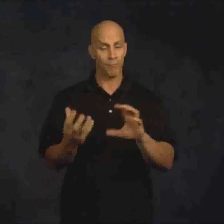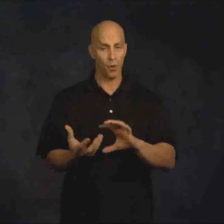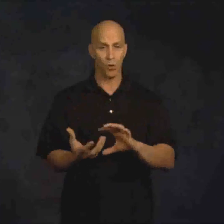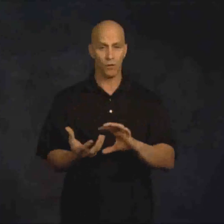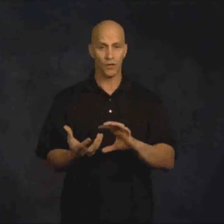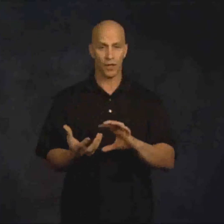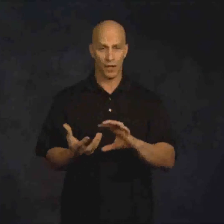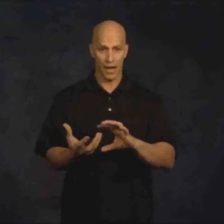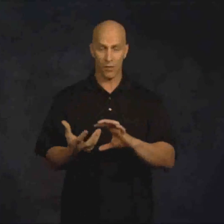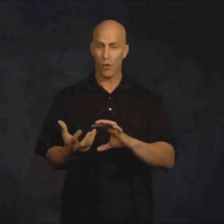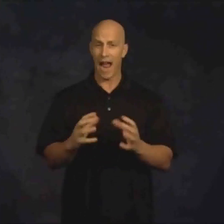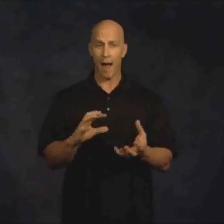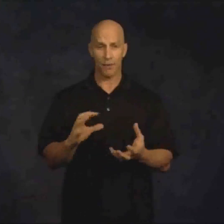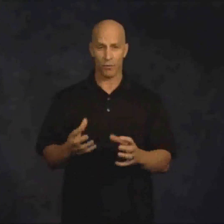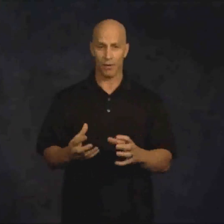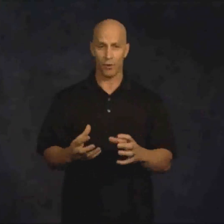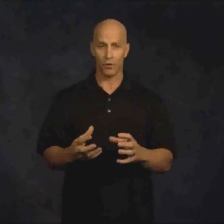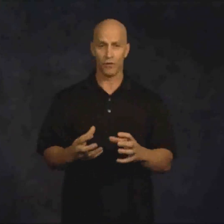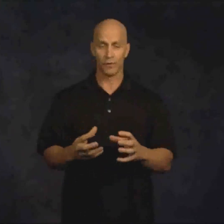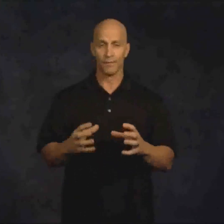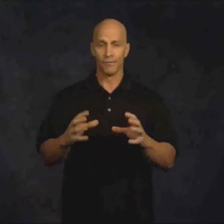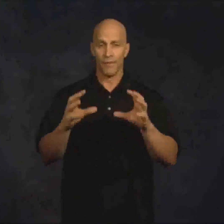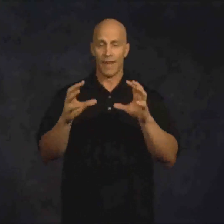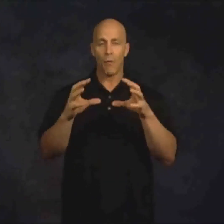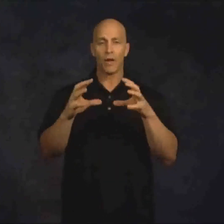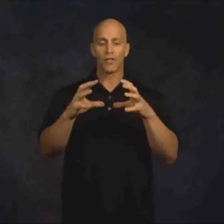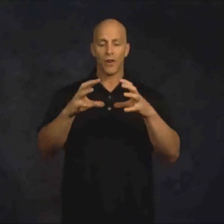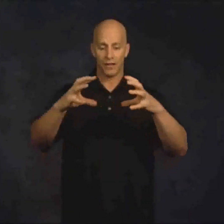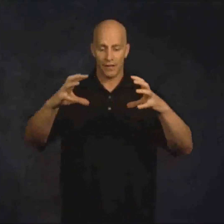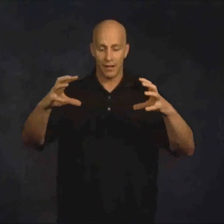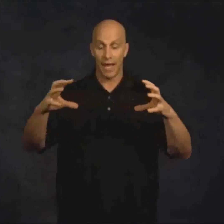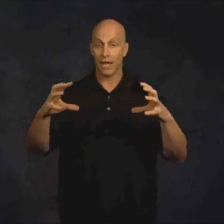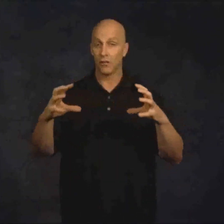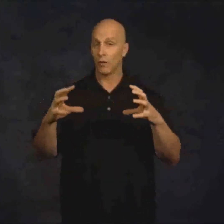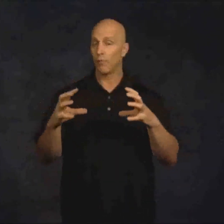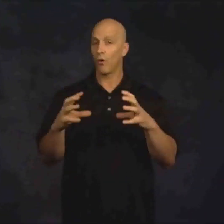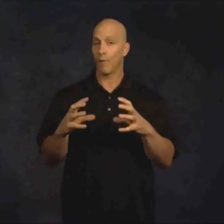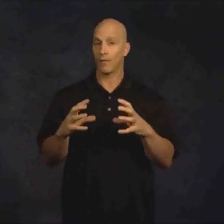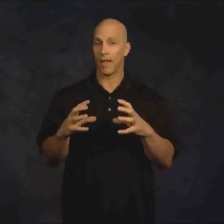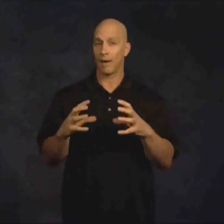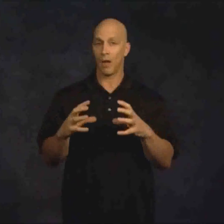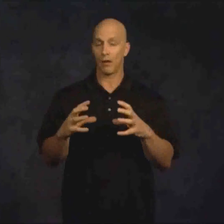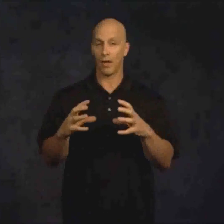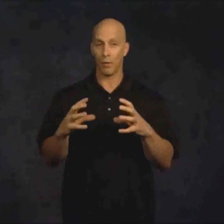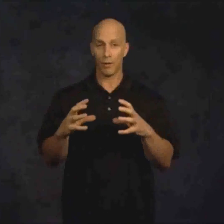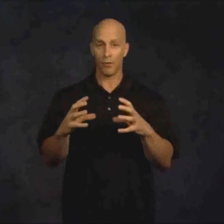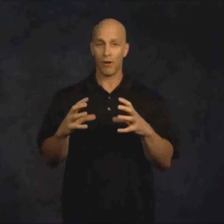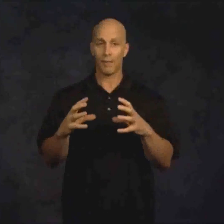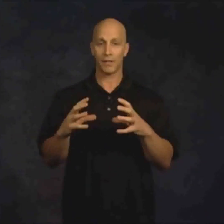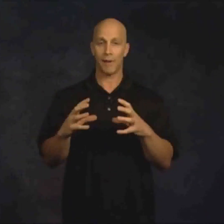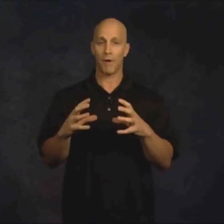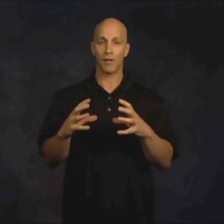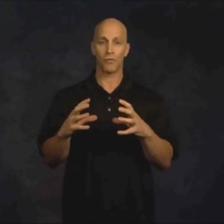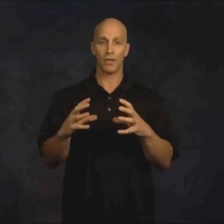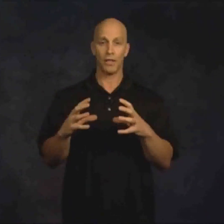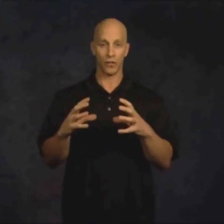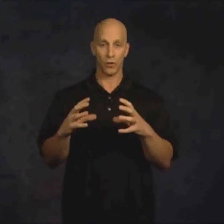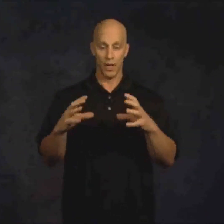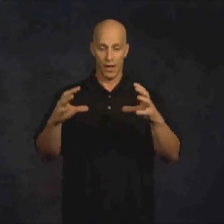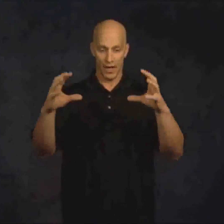moves, and then what happens when it moves. Now we're going to transcend that into the program design model. And what the program design model is really going to do is